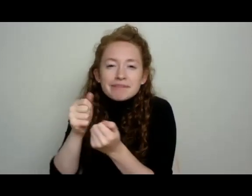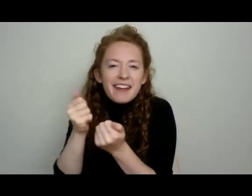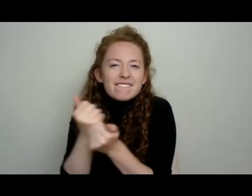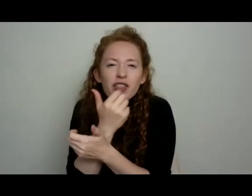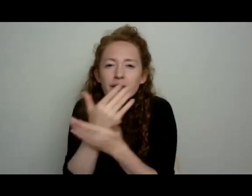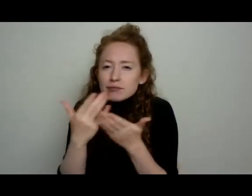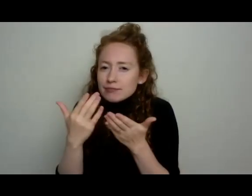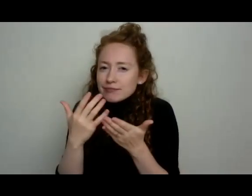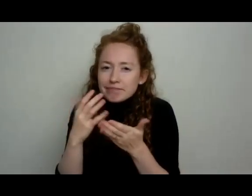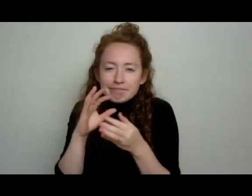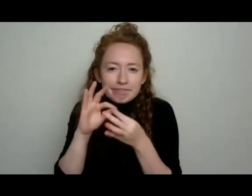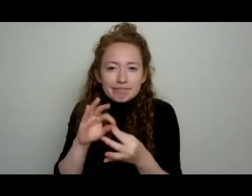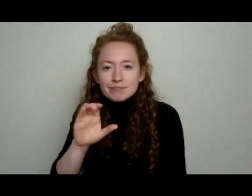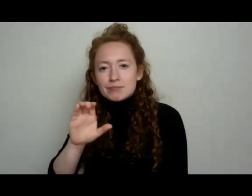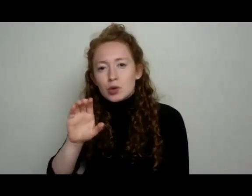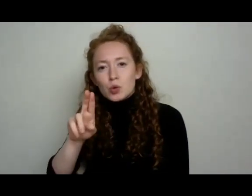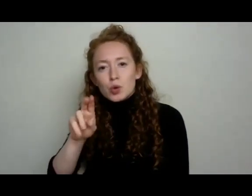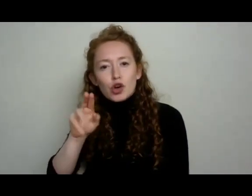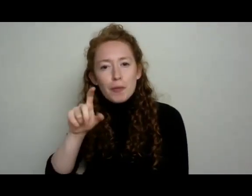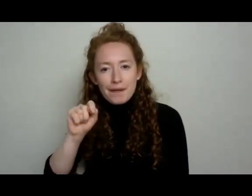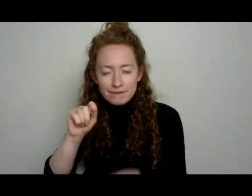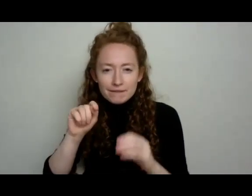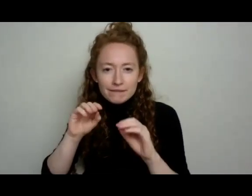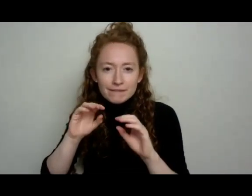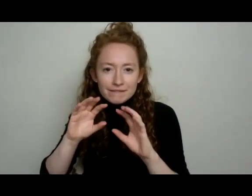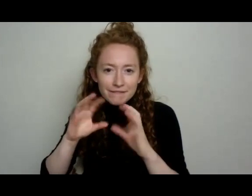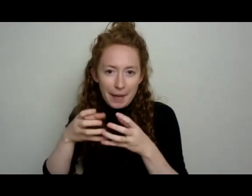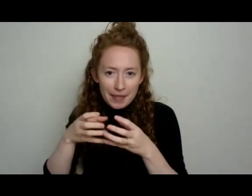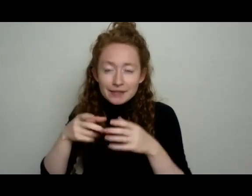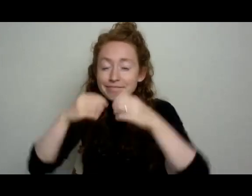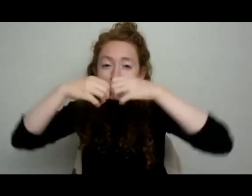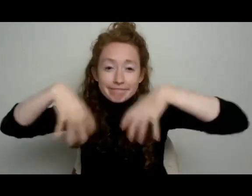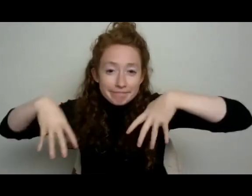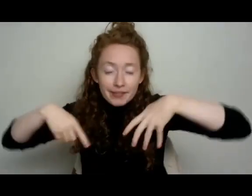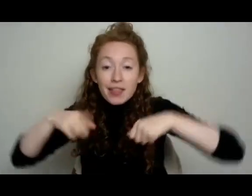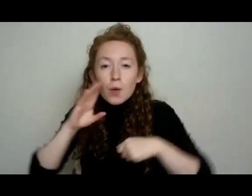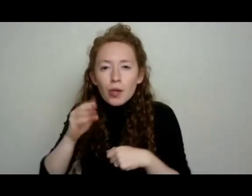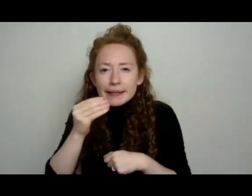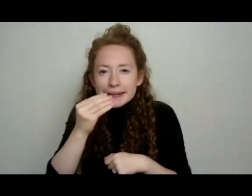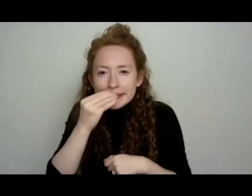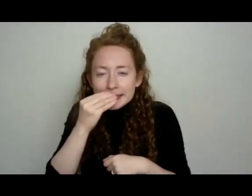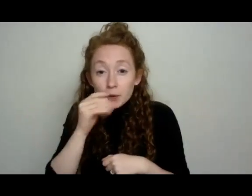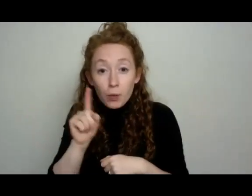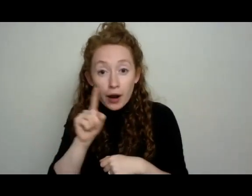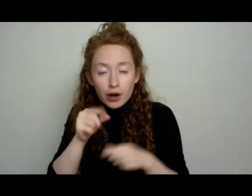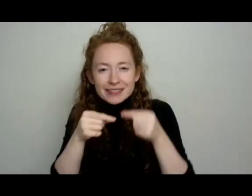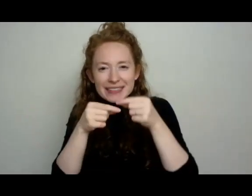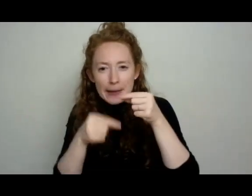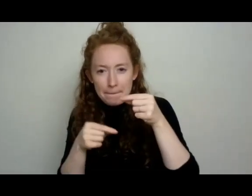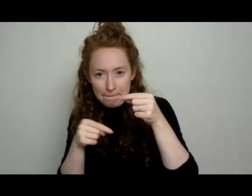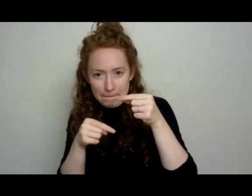They lay their eggs at the base of the stem. I actually just learned that I have been erroneously crushing